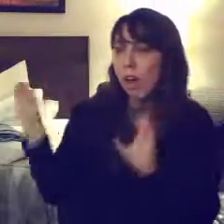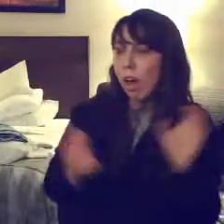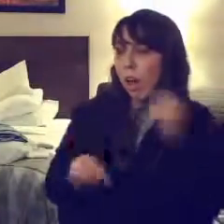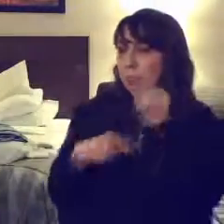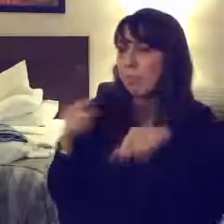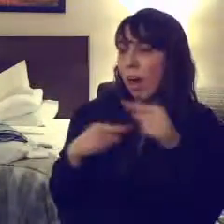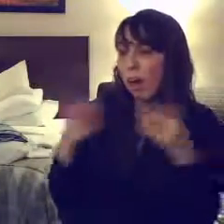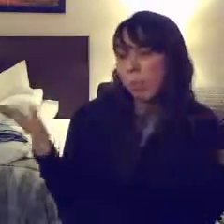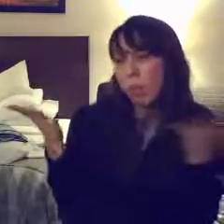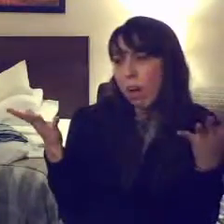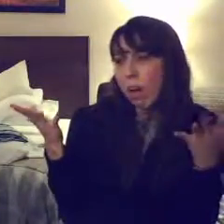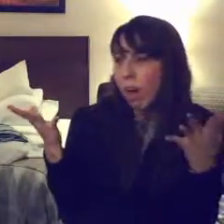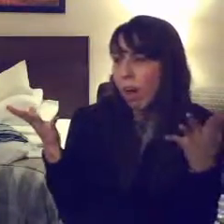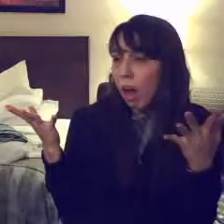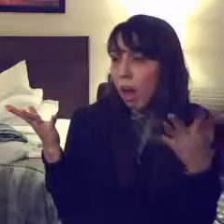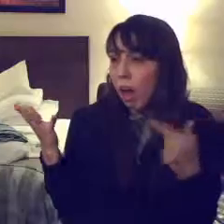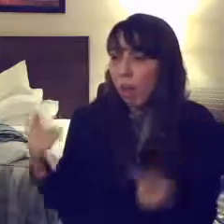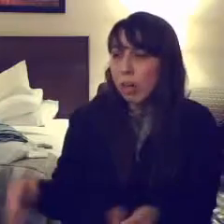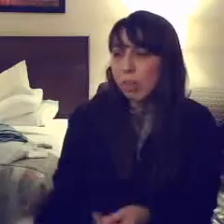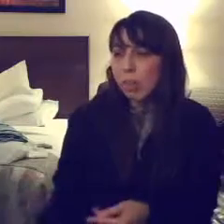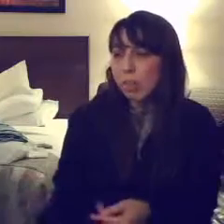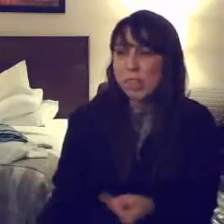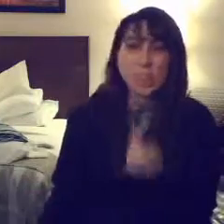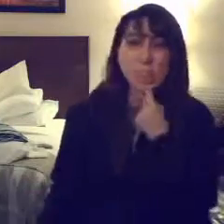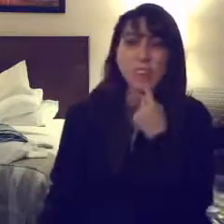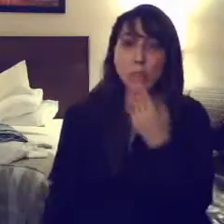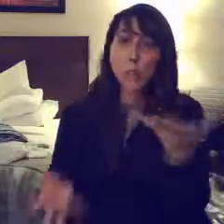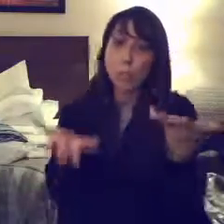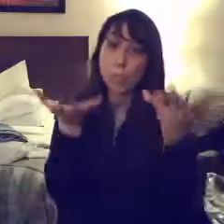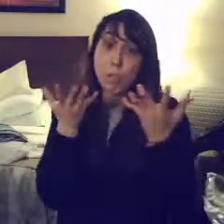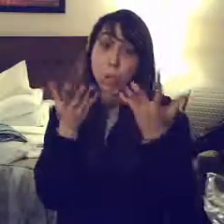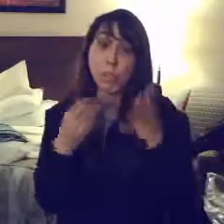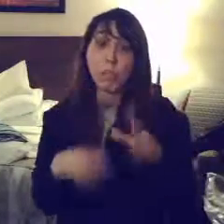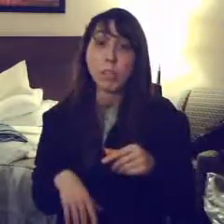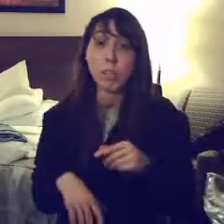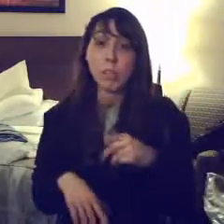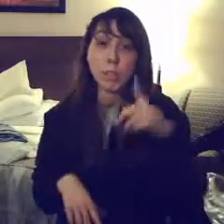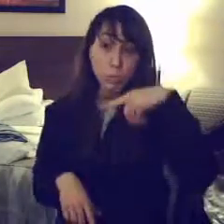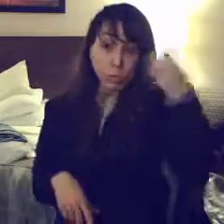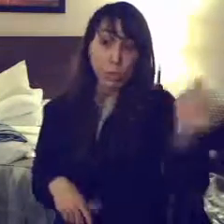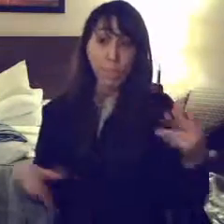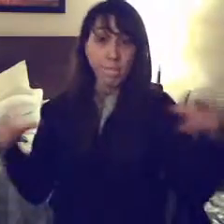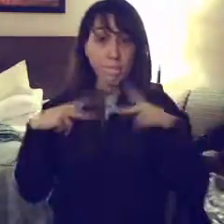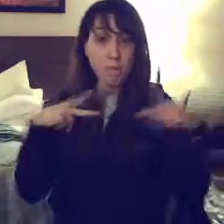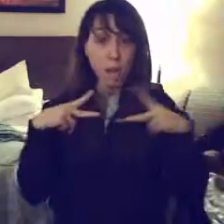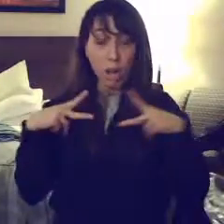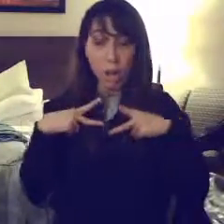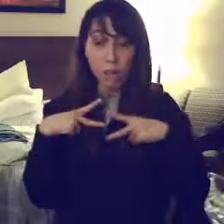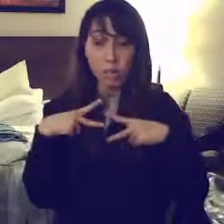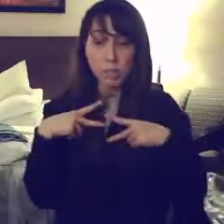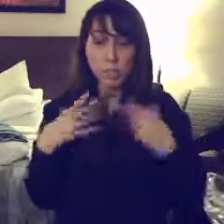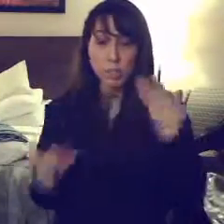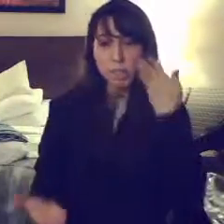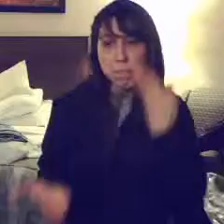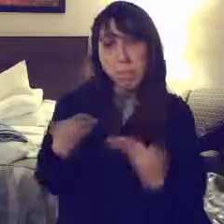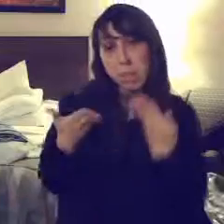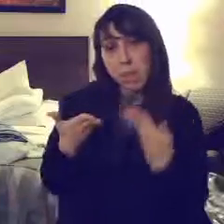that, let's get a photo. I know that this week in this home was about our family. But